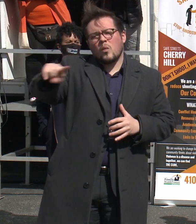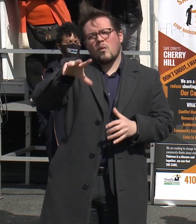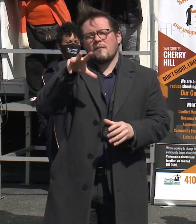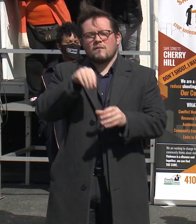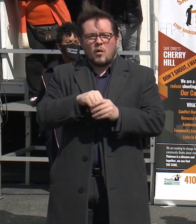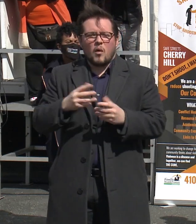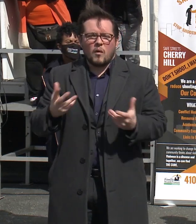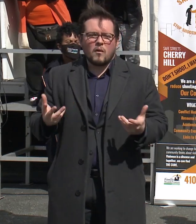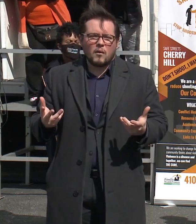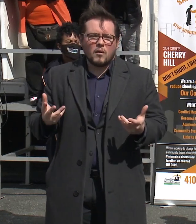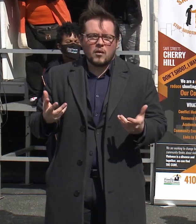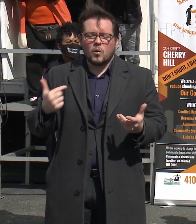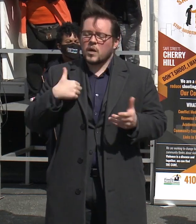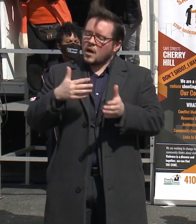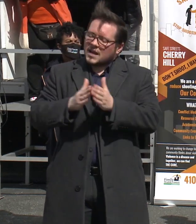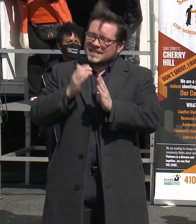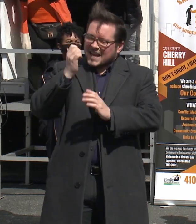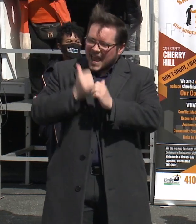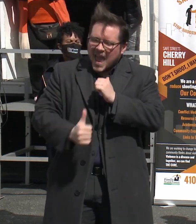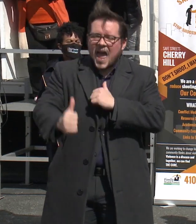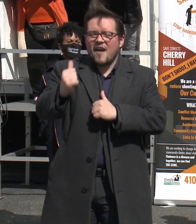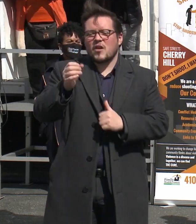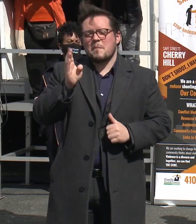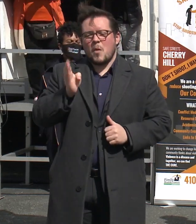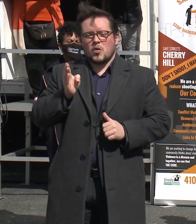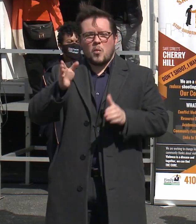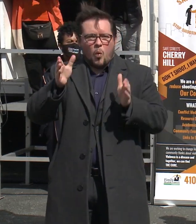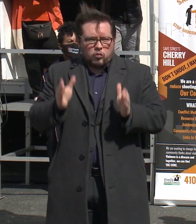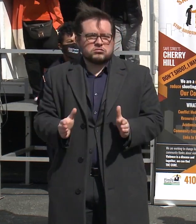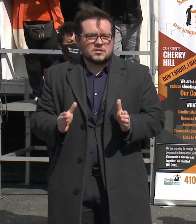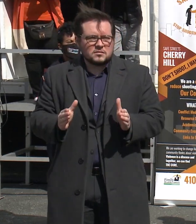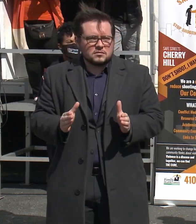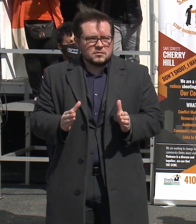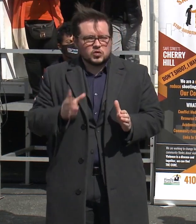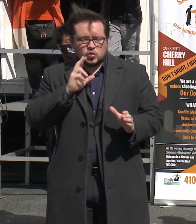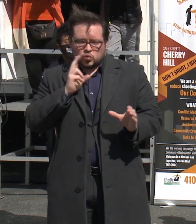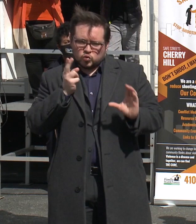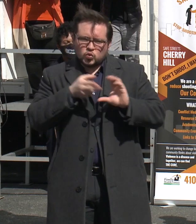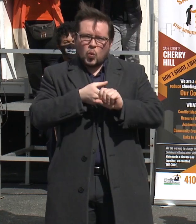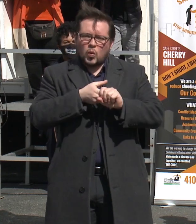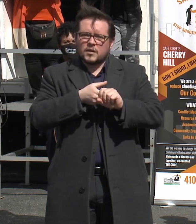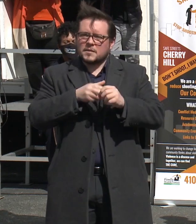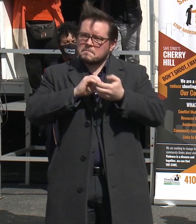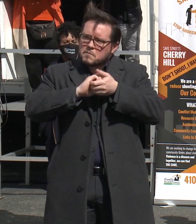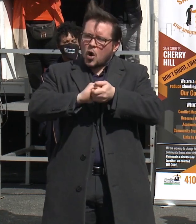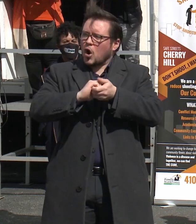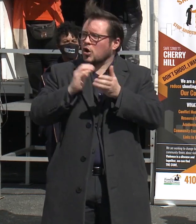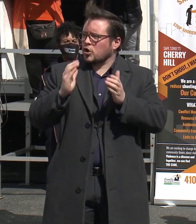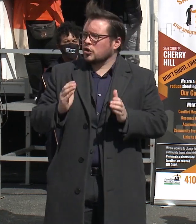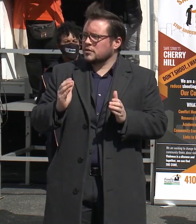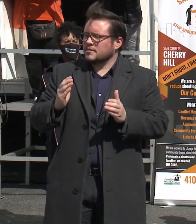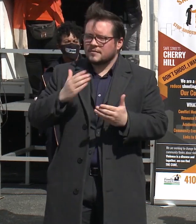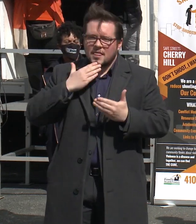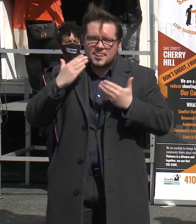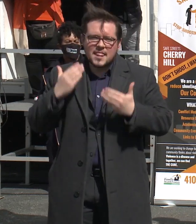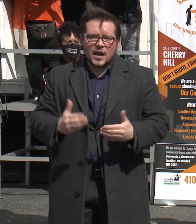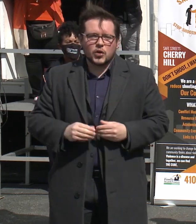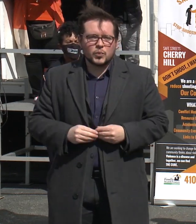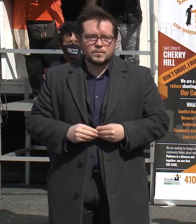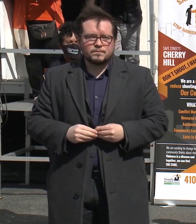We're asking every Baltimorean to join us as partners in co-producing public safety. Thank you.